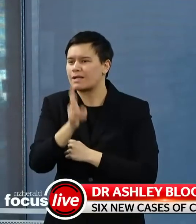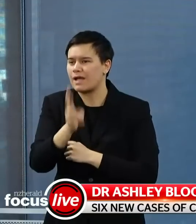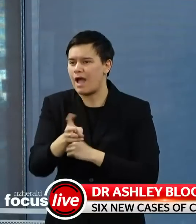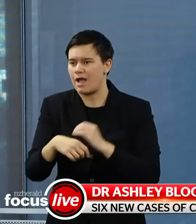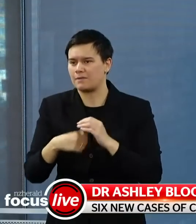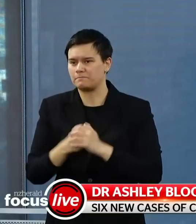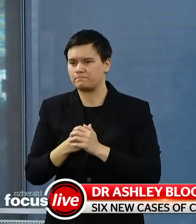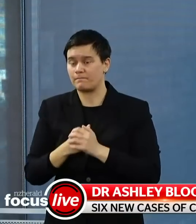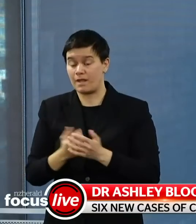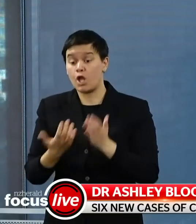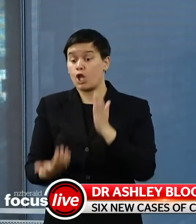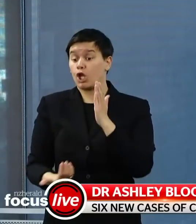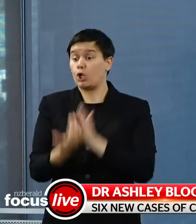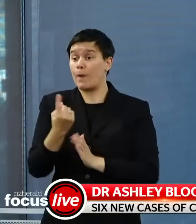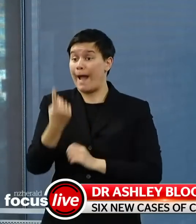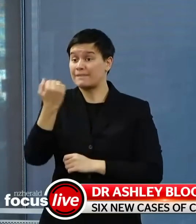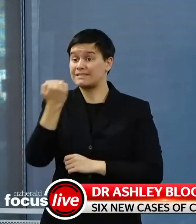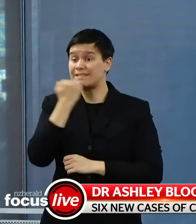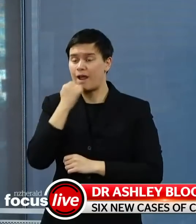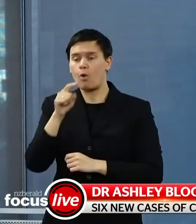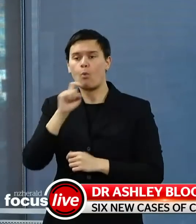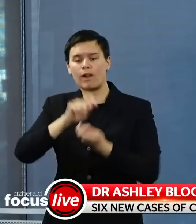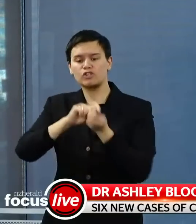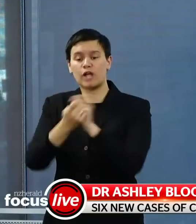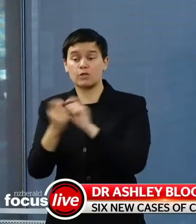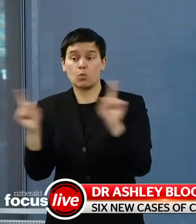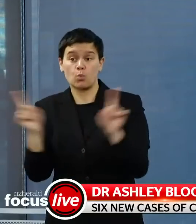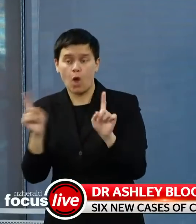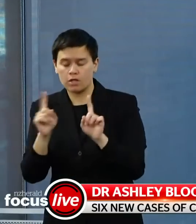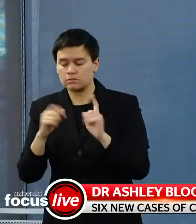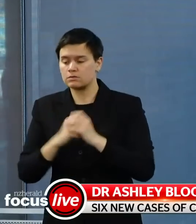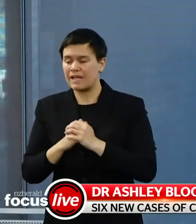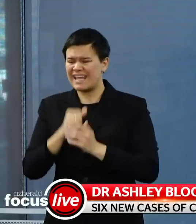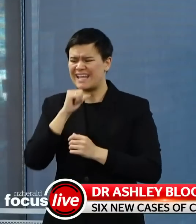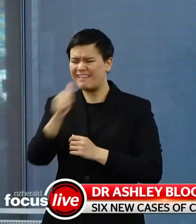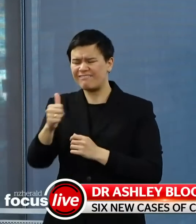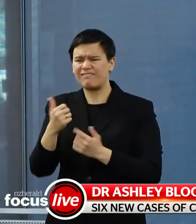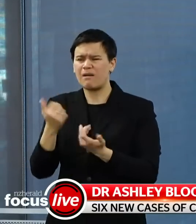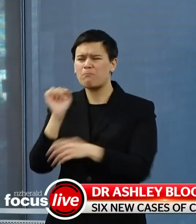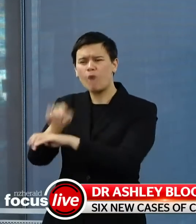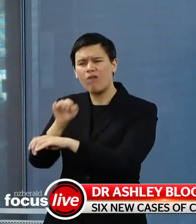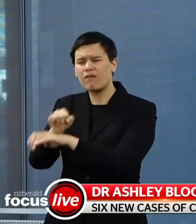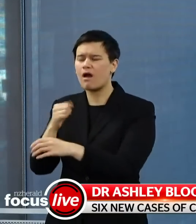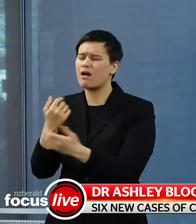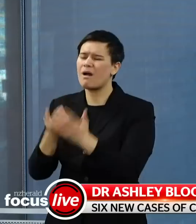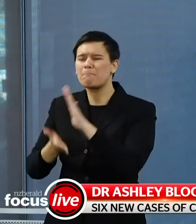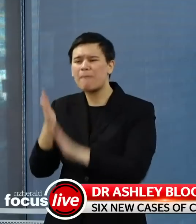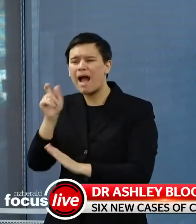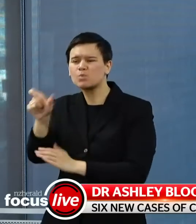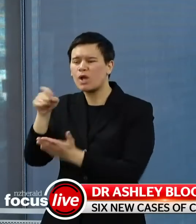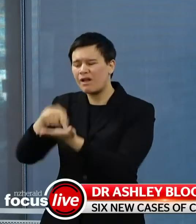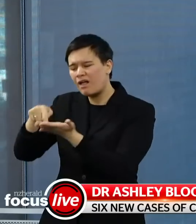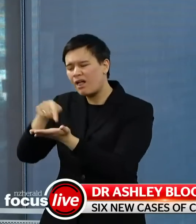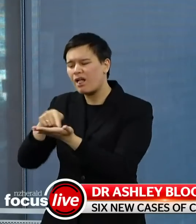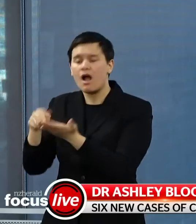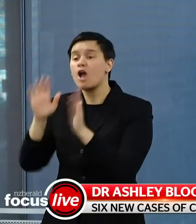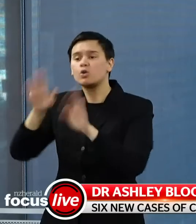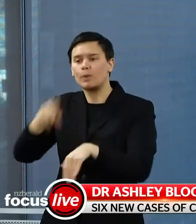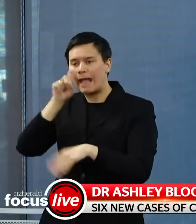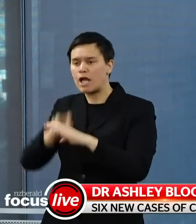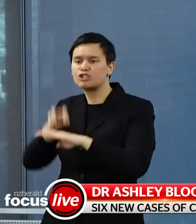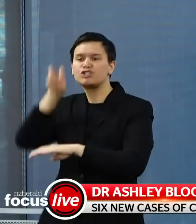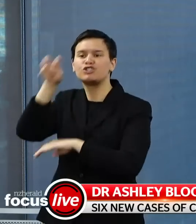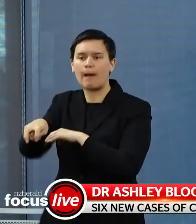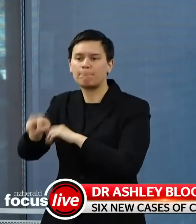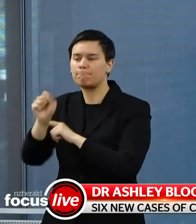password and still be able to scan. Diary entries will be stored in the phone now for 60 days instead of 31 before